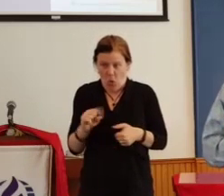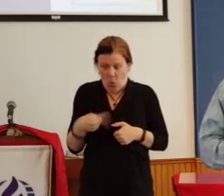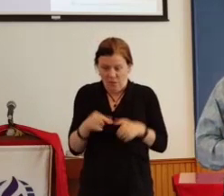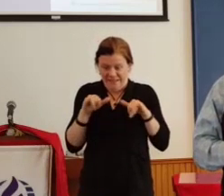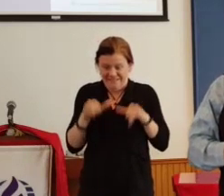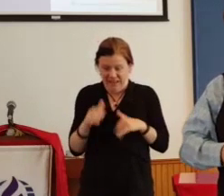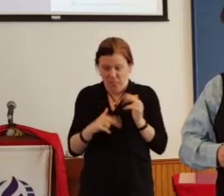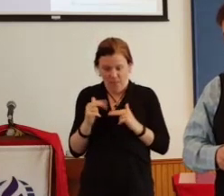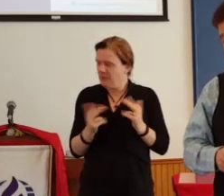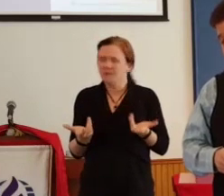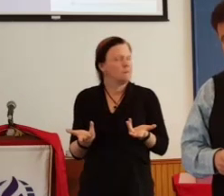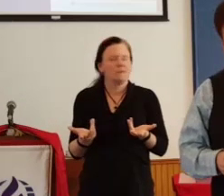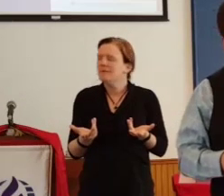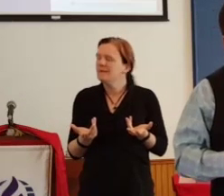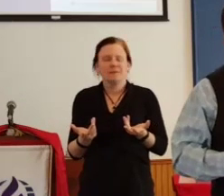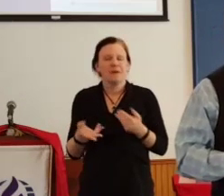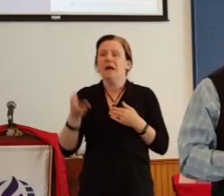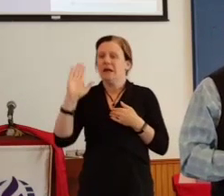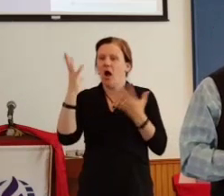to how God is calling us in this world.